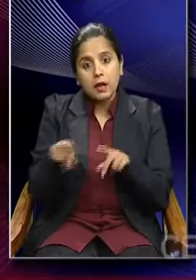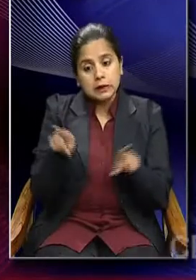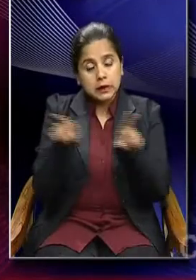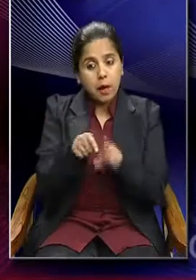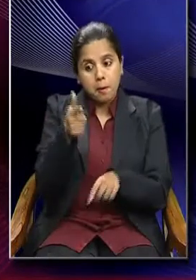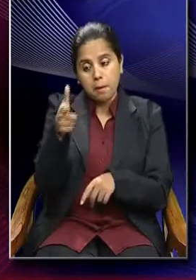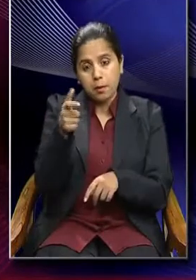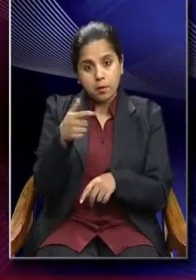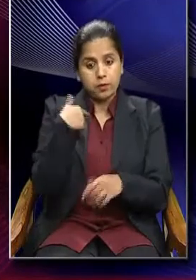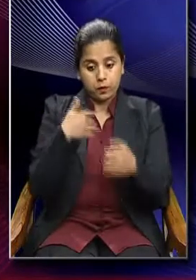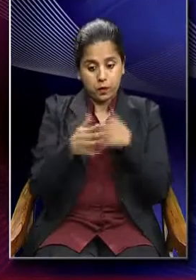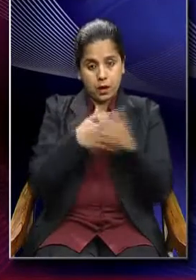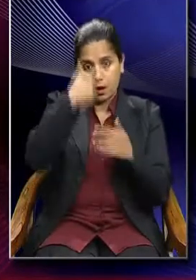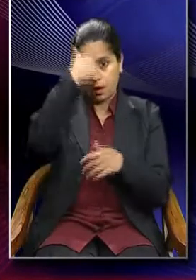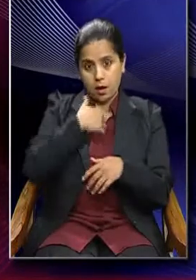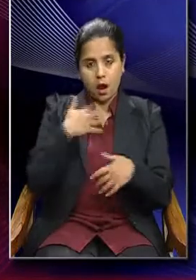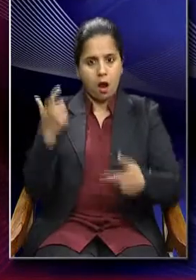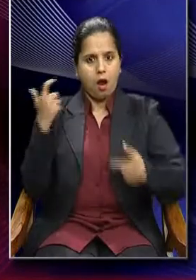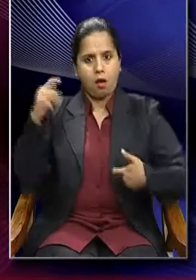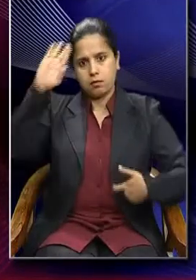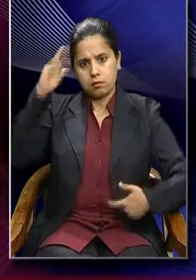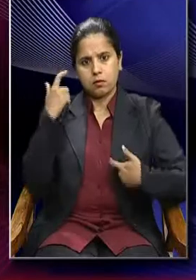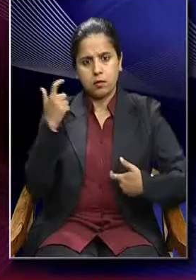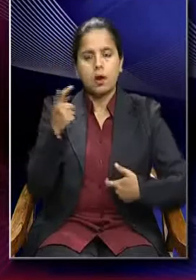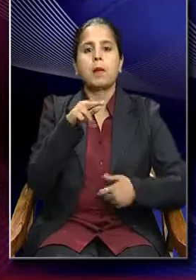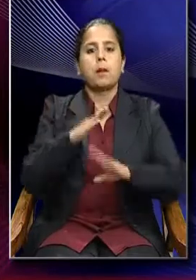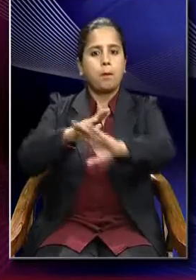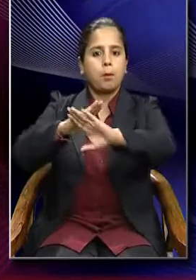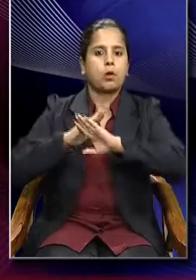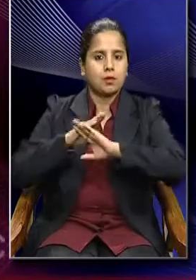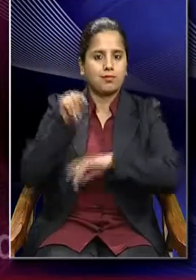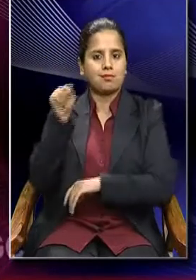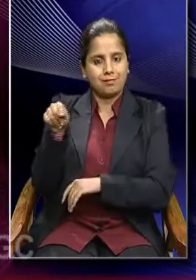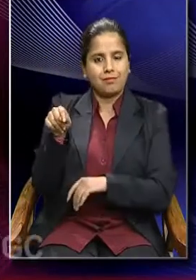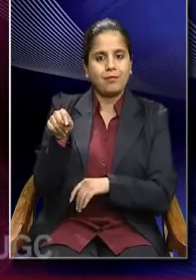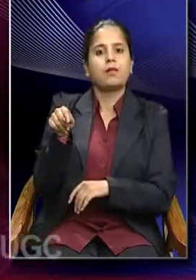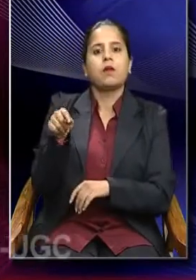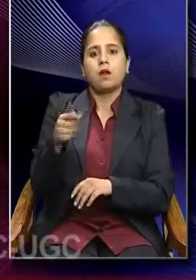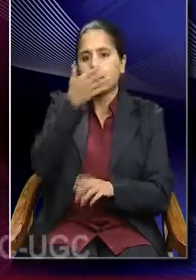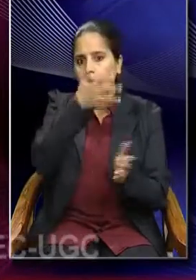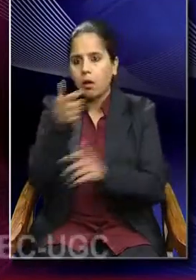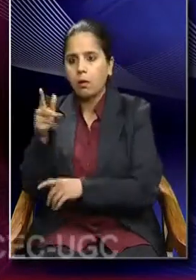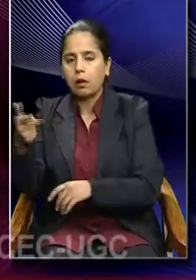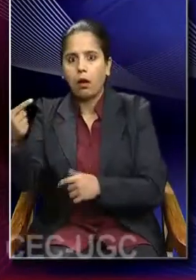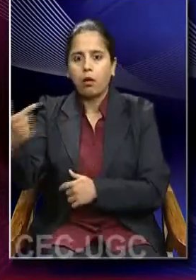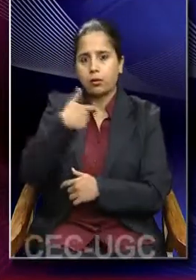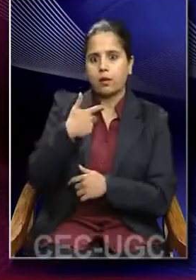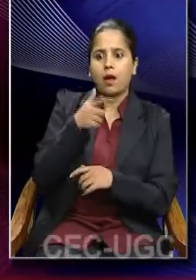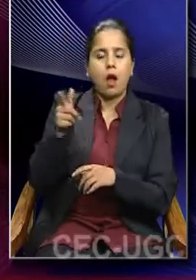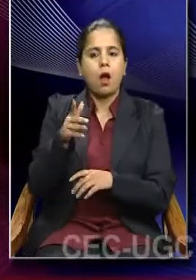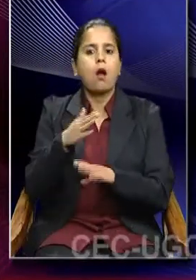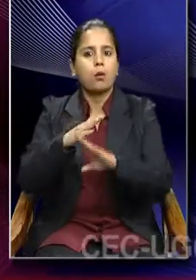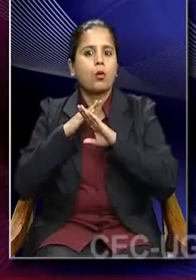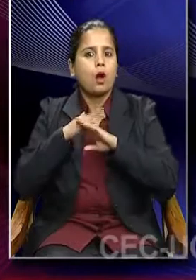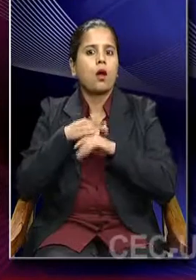gun in the hands of the army can be a protective weapon. So, the context